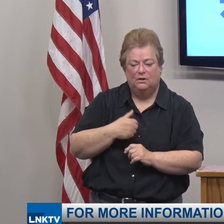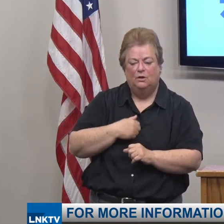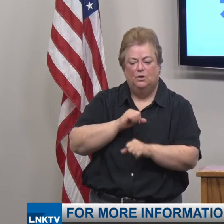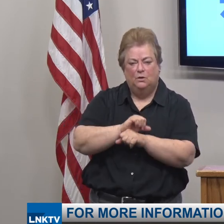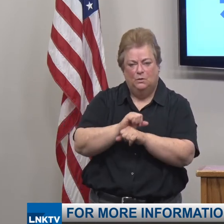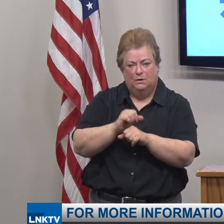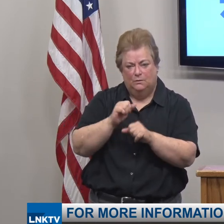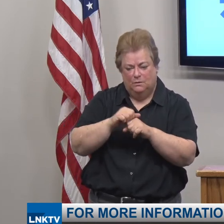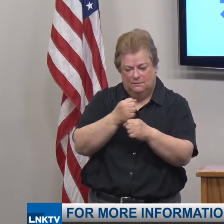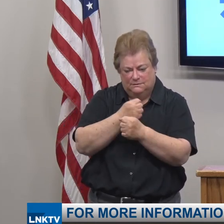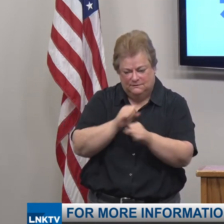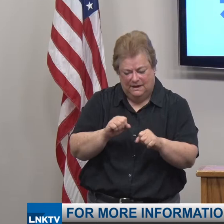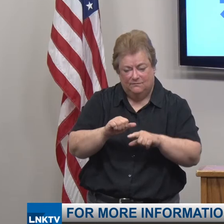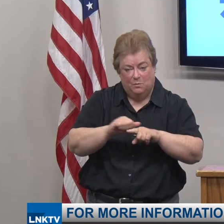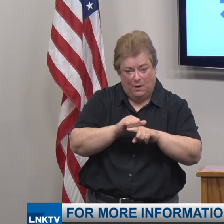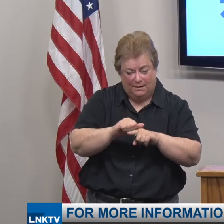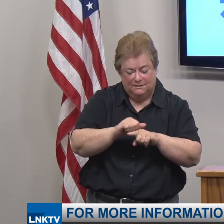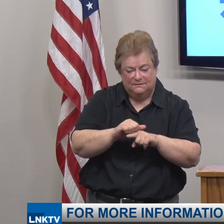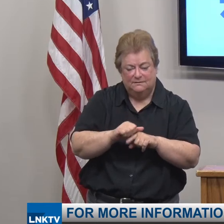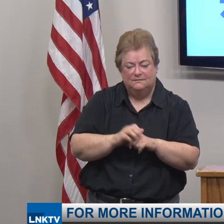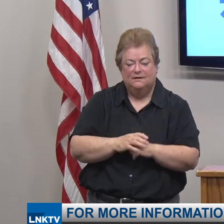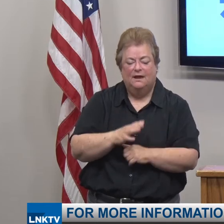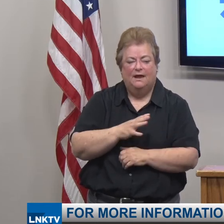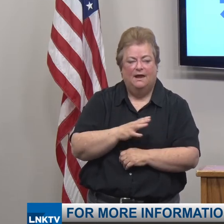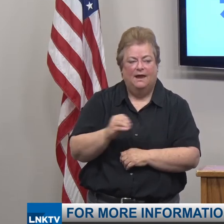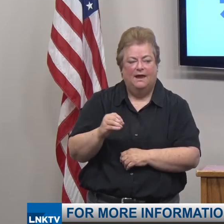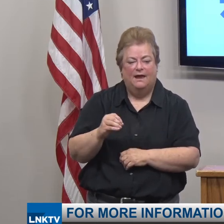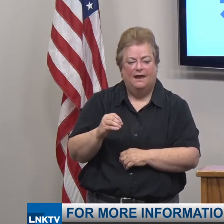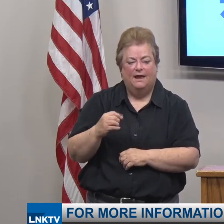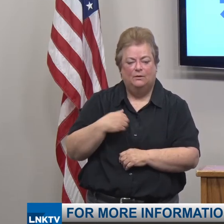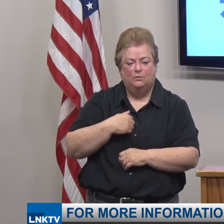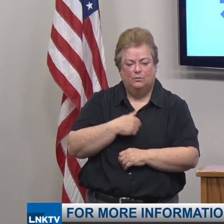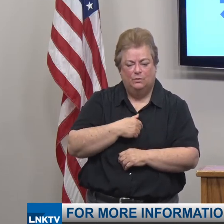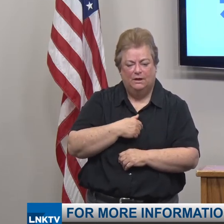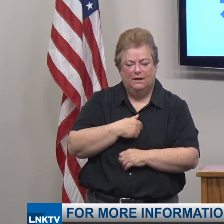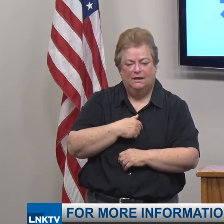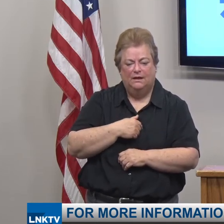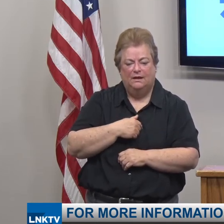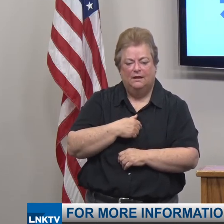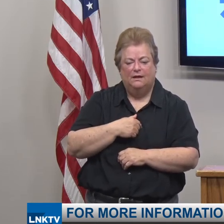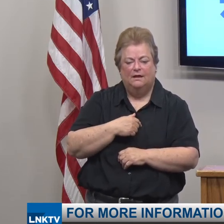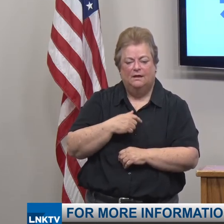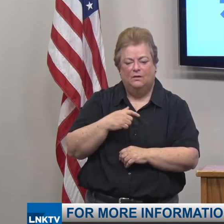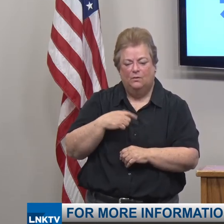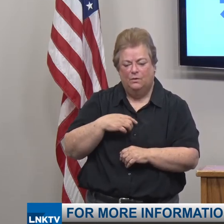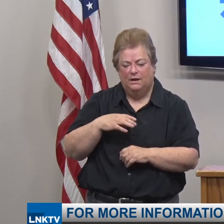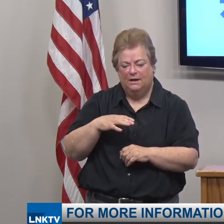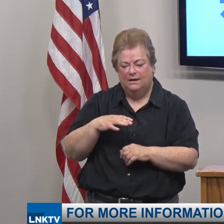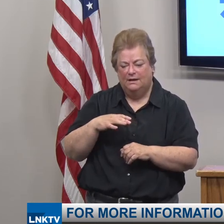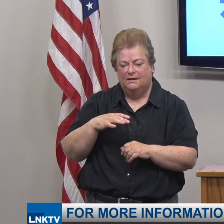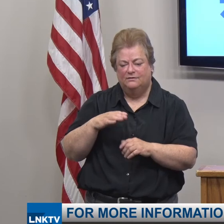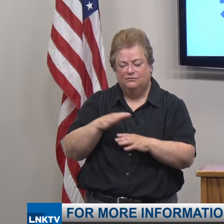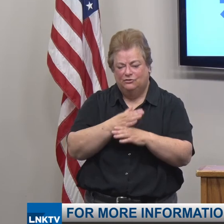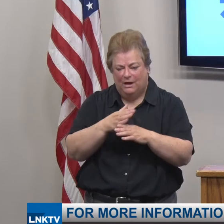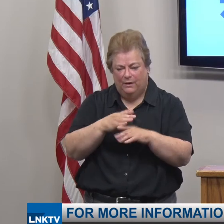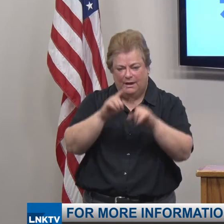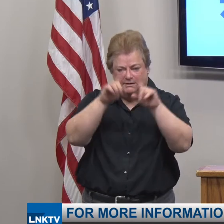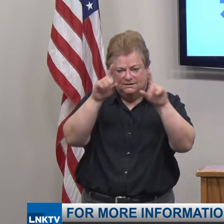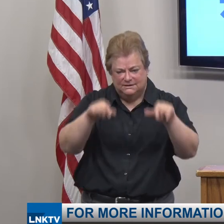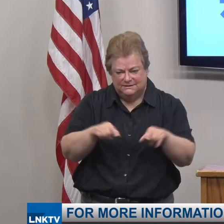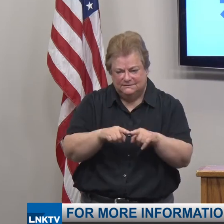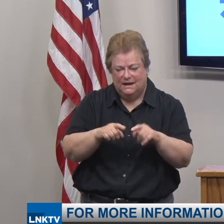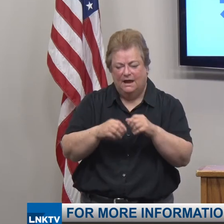on safe practices, and we are actually putting out signage, and they're sharing signage and information